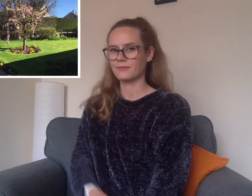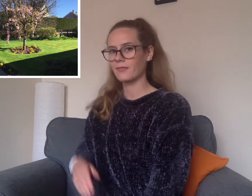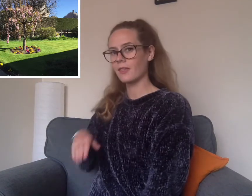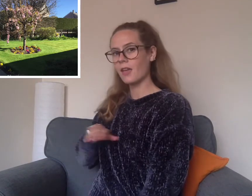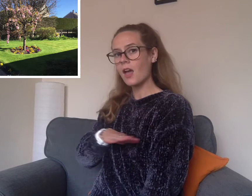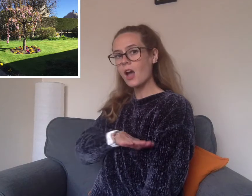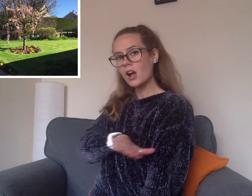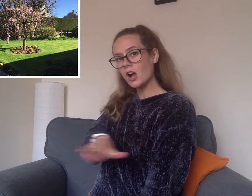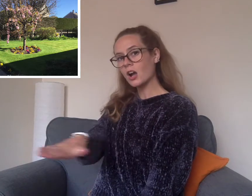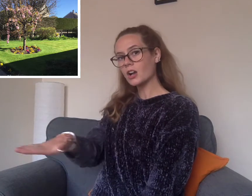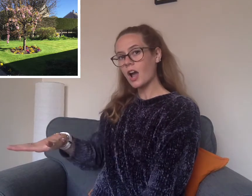Garden.